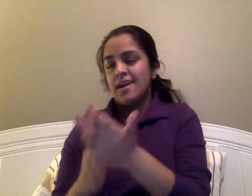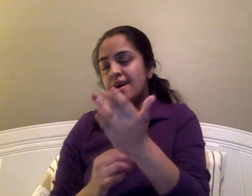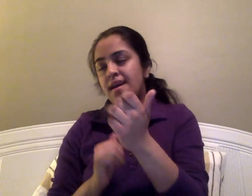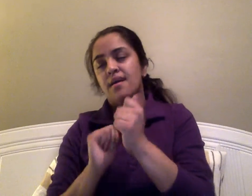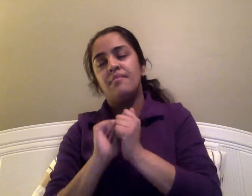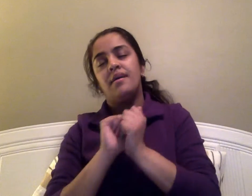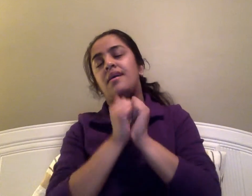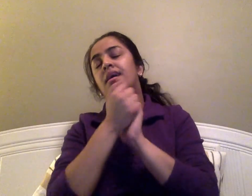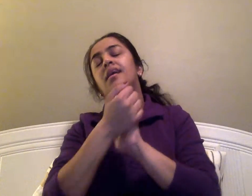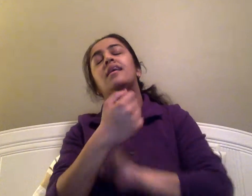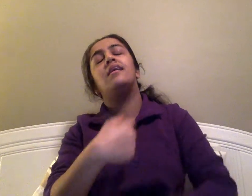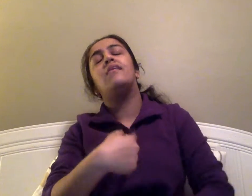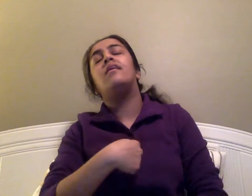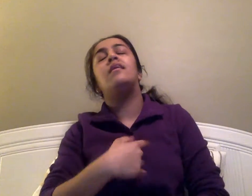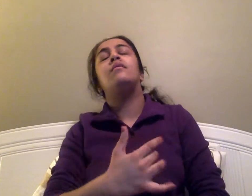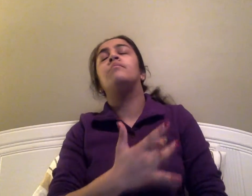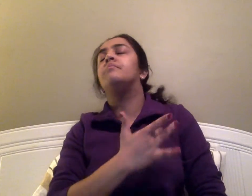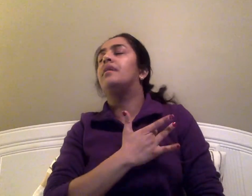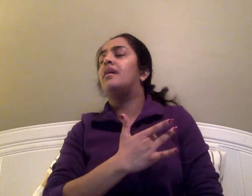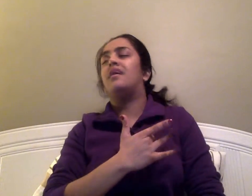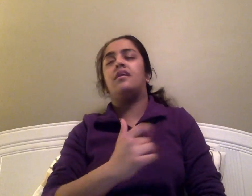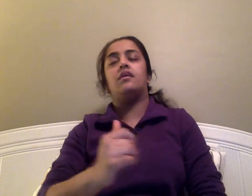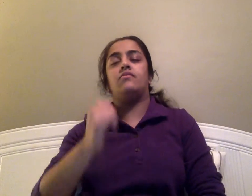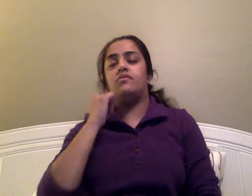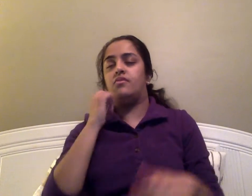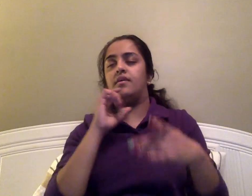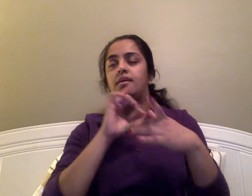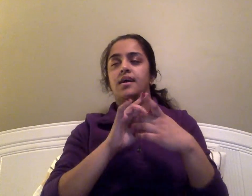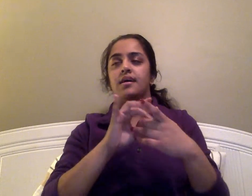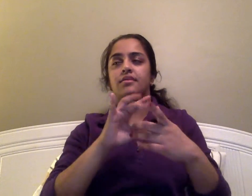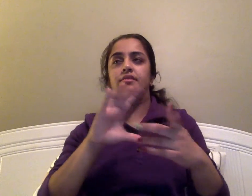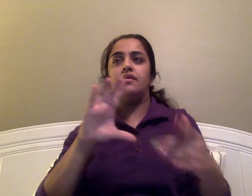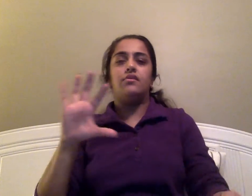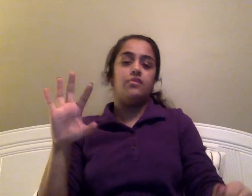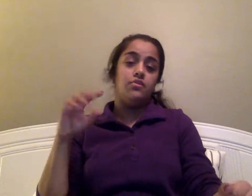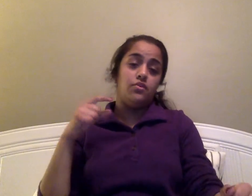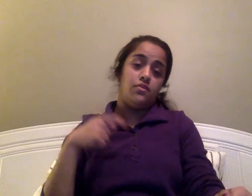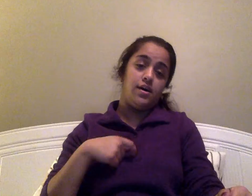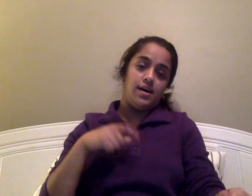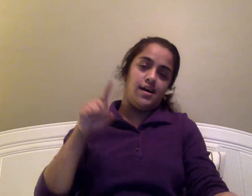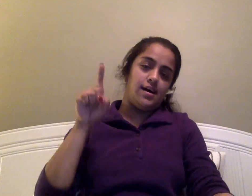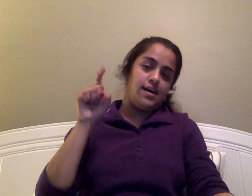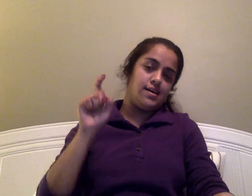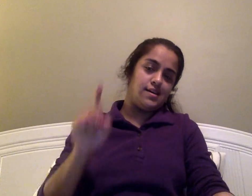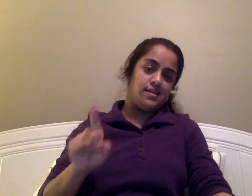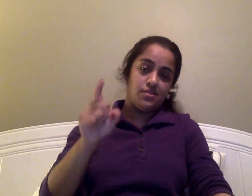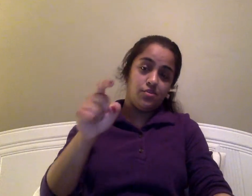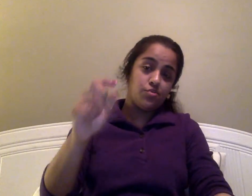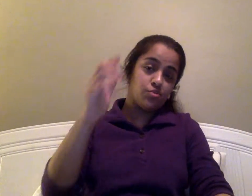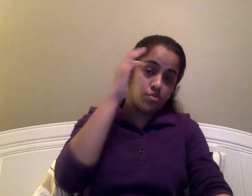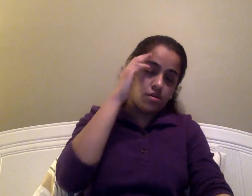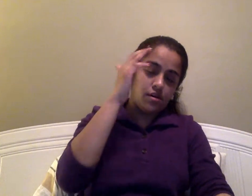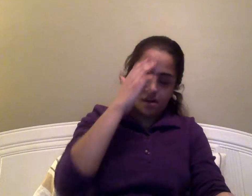somehow, my heart won't let you go, and I need you to know,